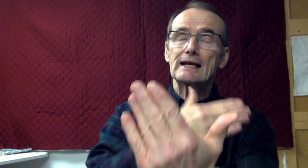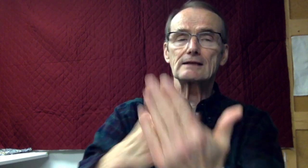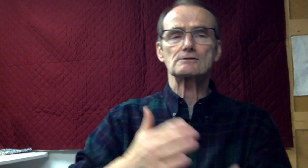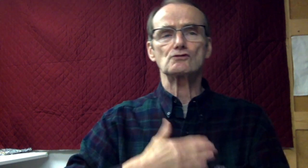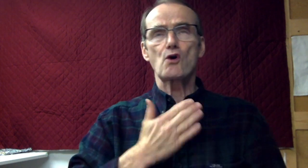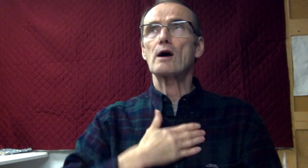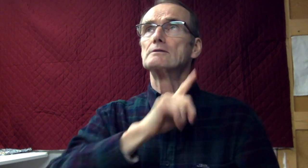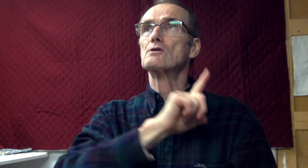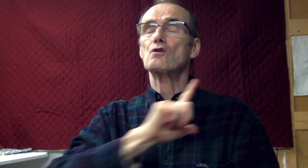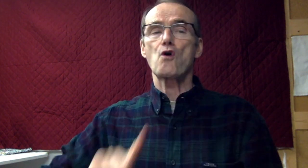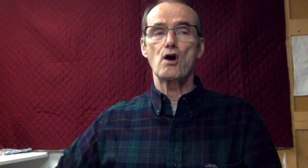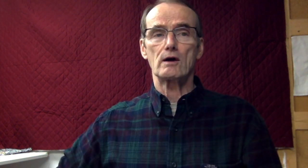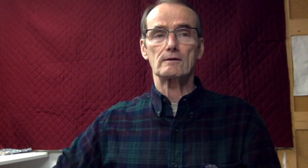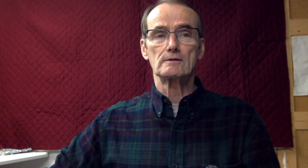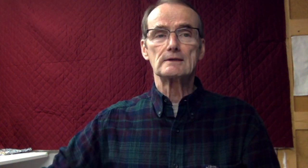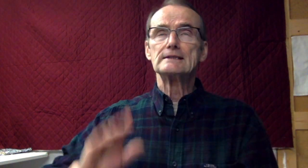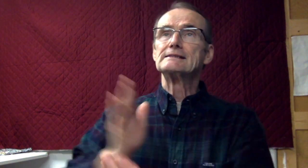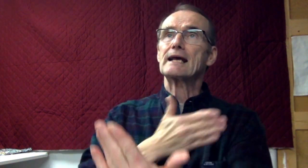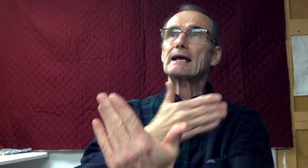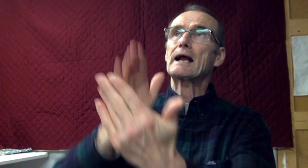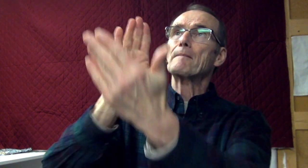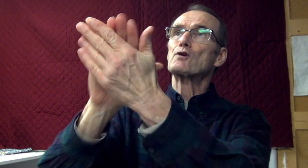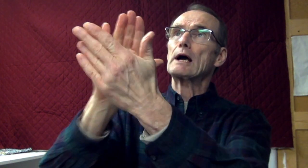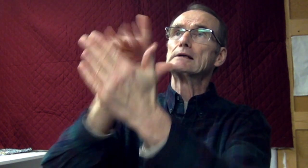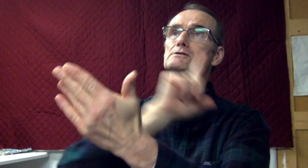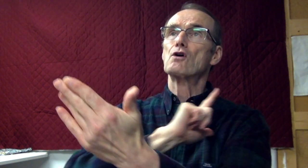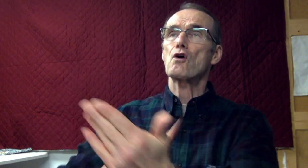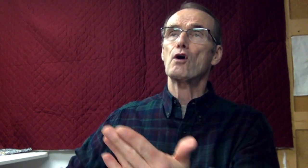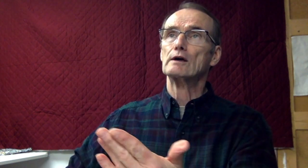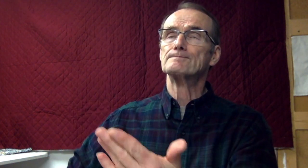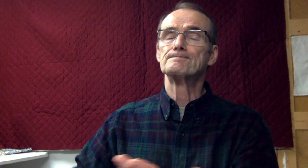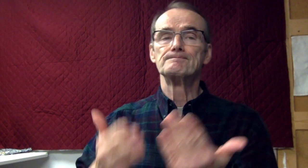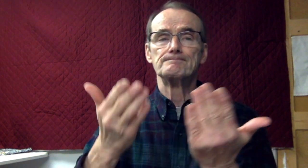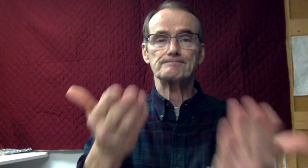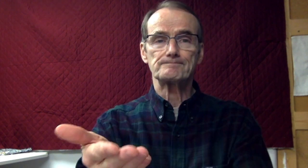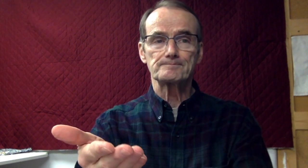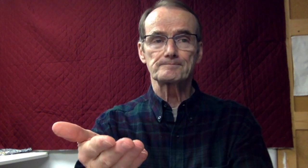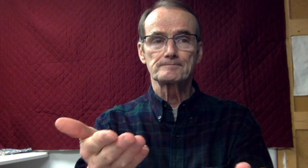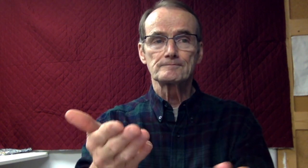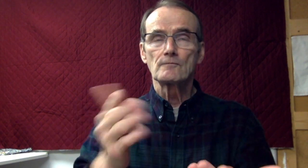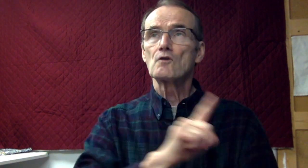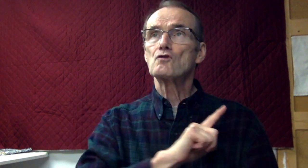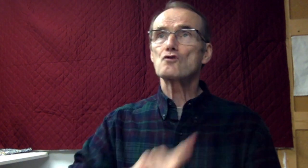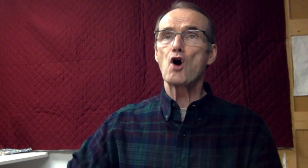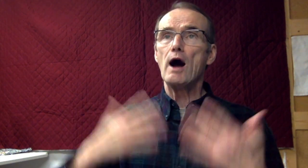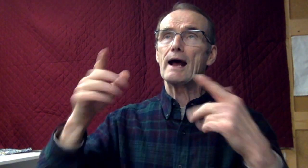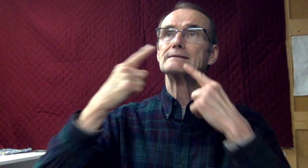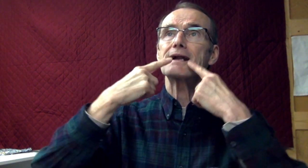Sing joyfully to the Lord, all you lands. Break into song, sing praise.